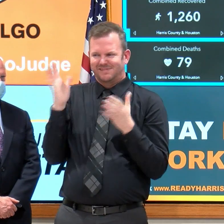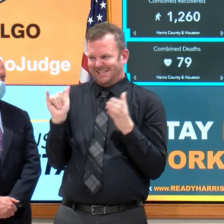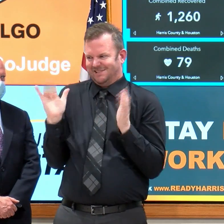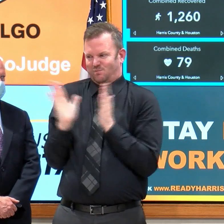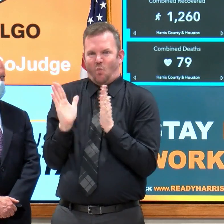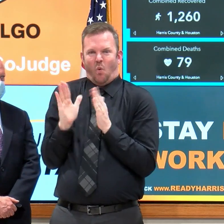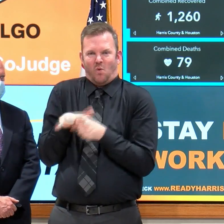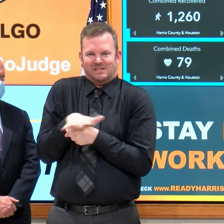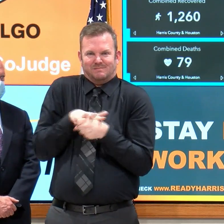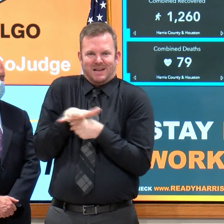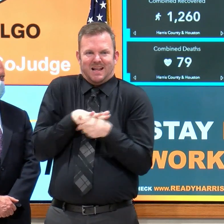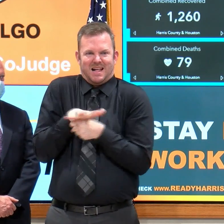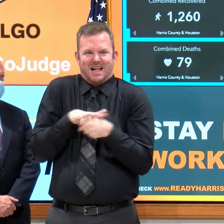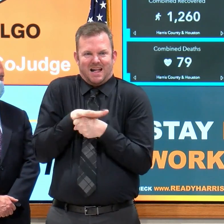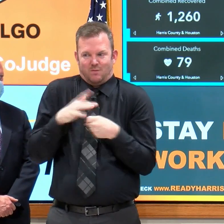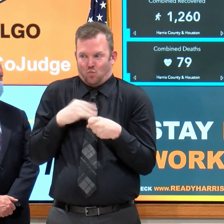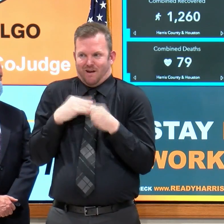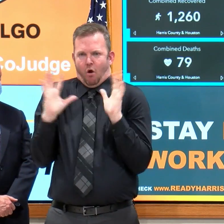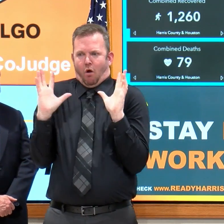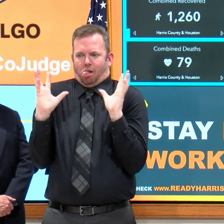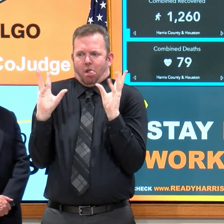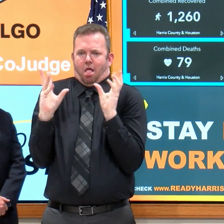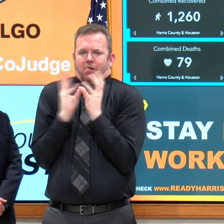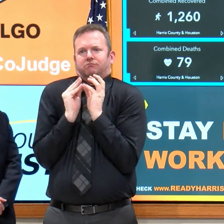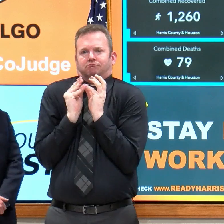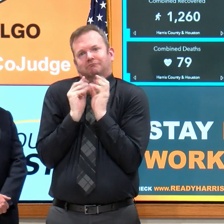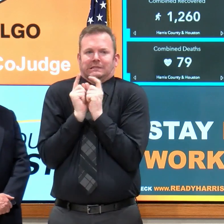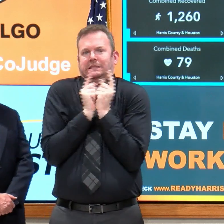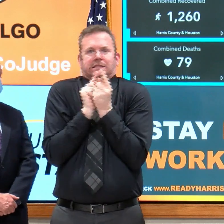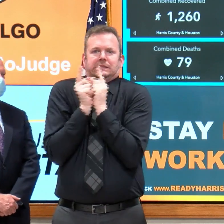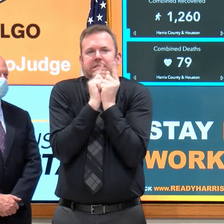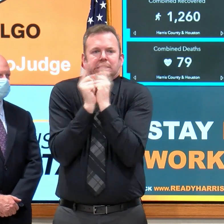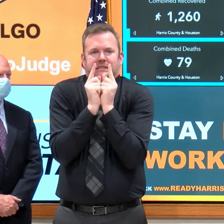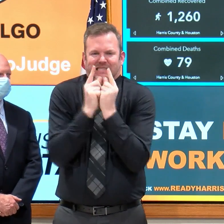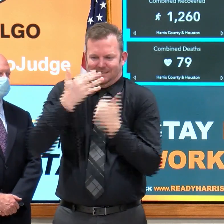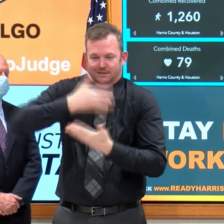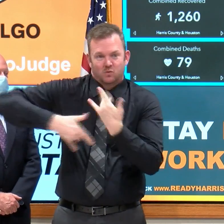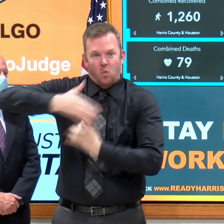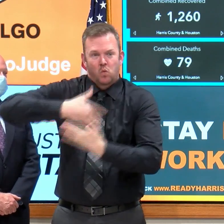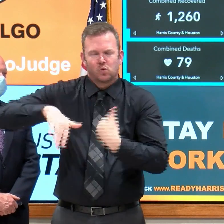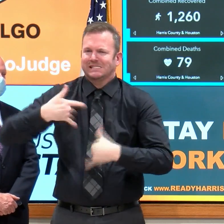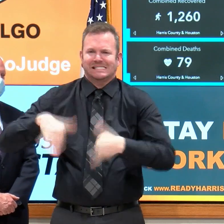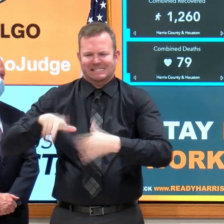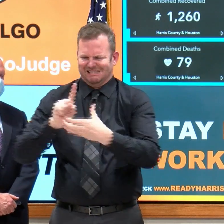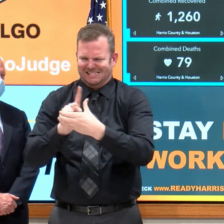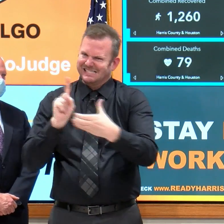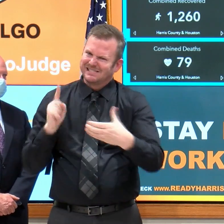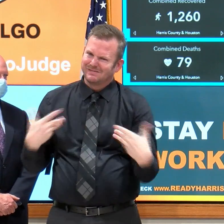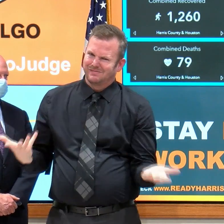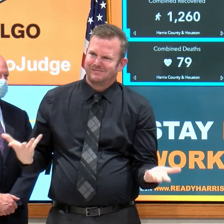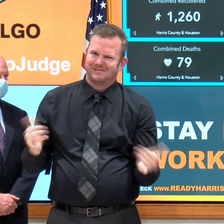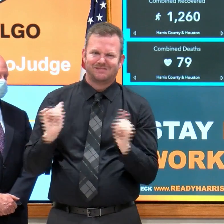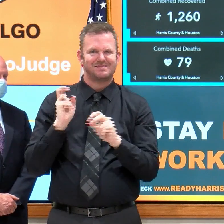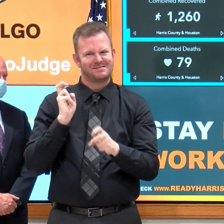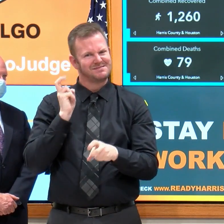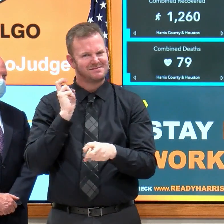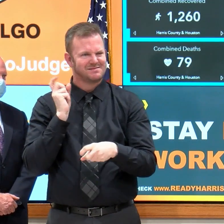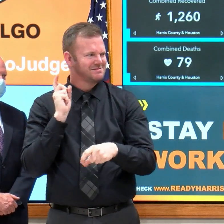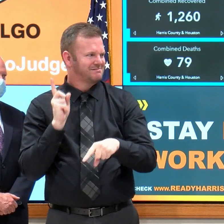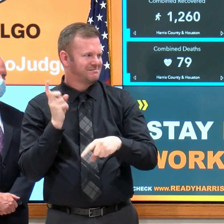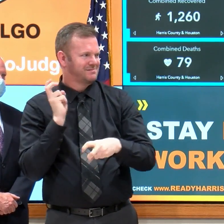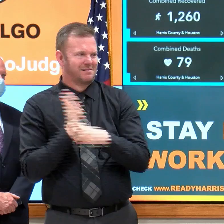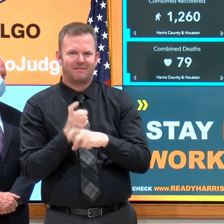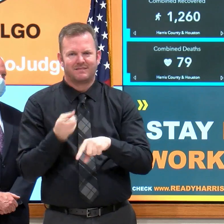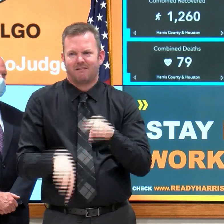a whole lot of people, when you say social distance, that was just a practical impossibility. Quite frankly,